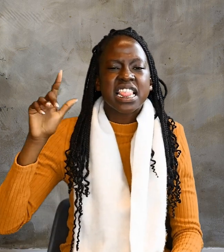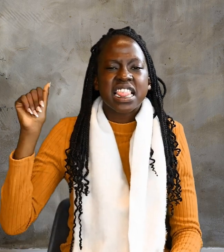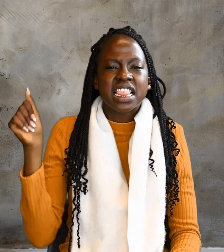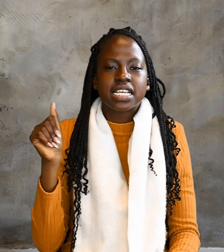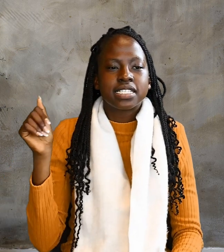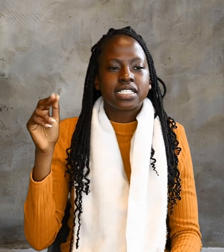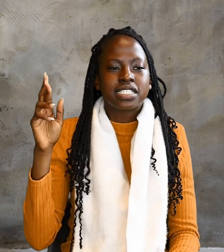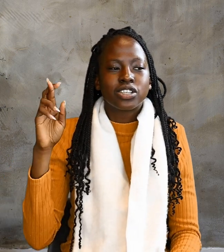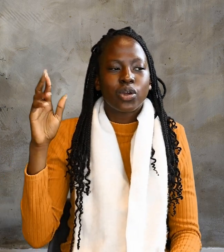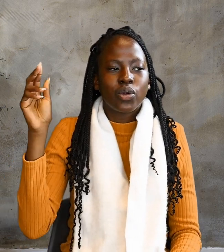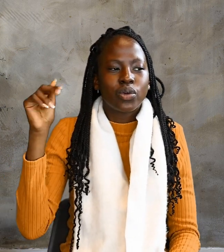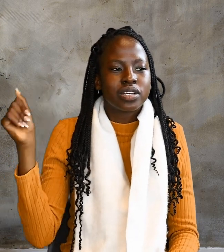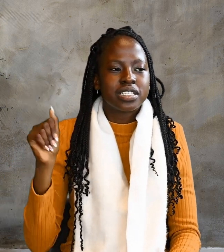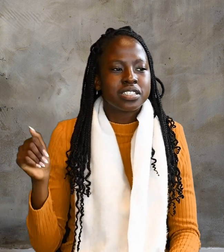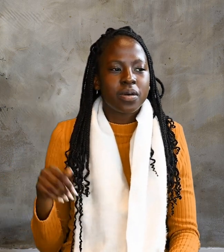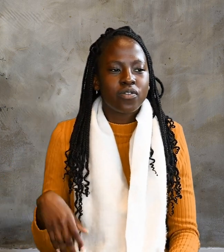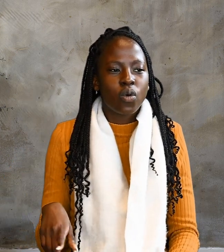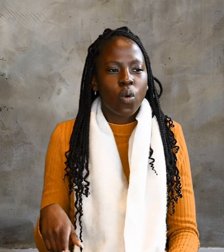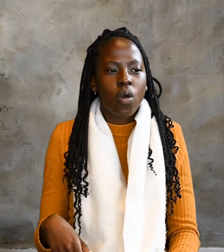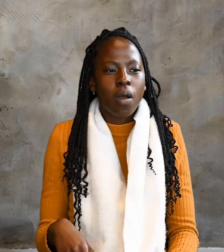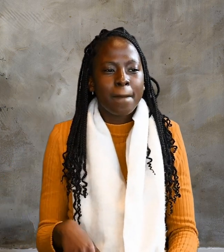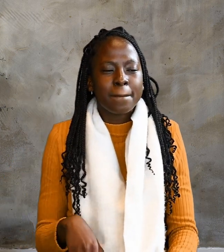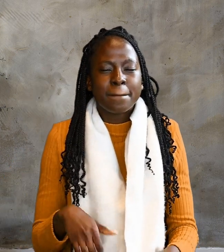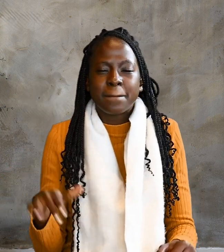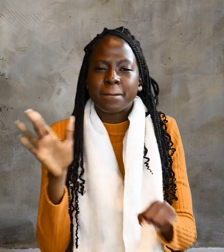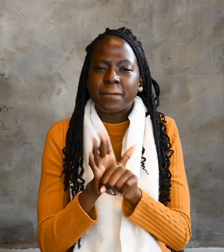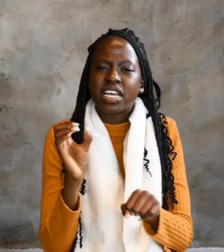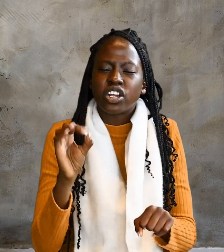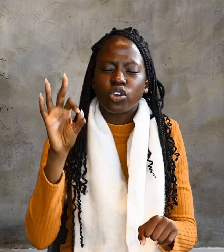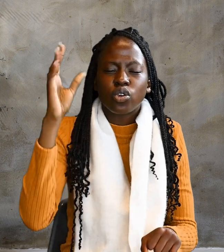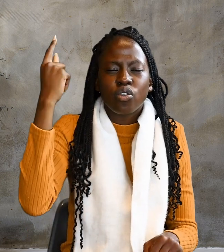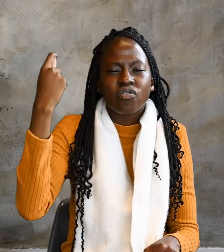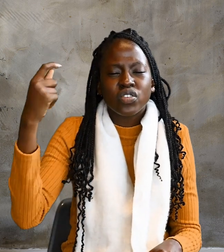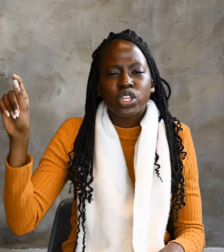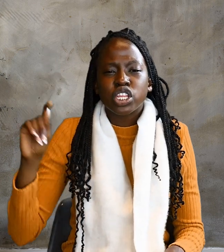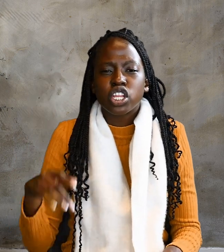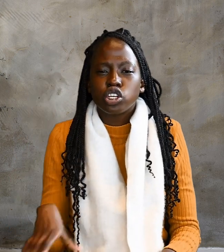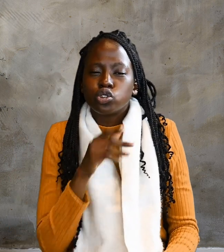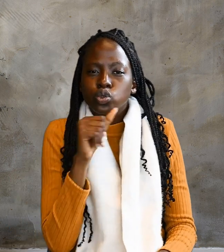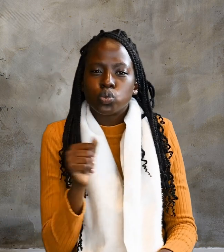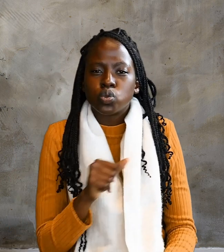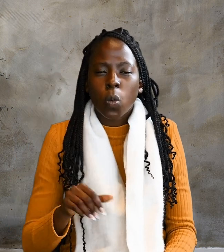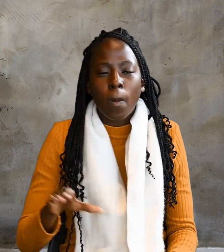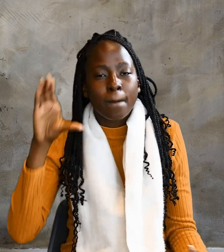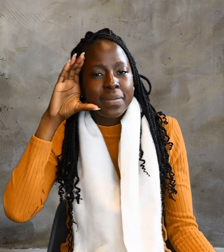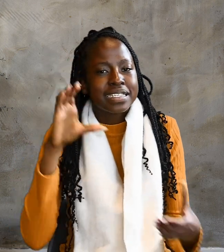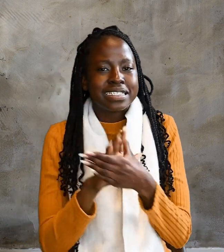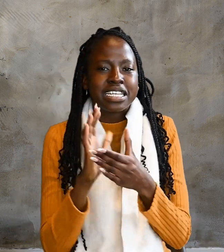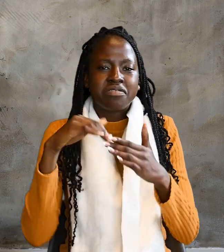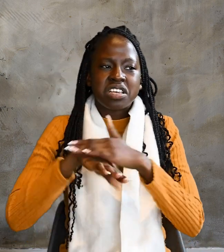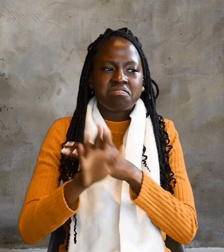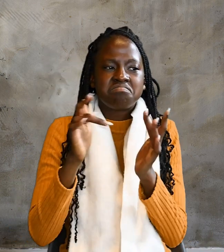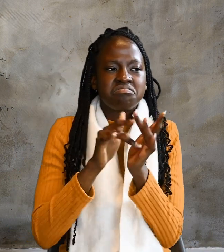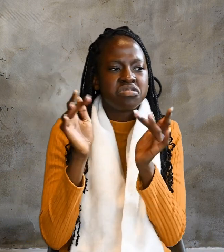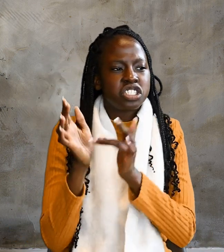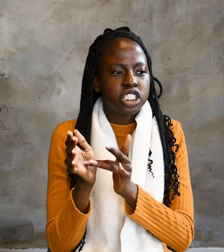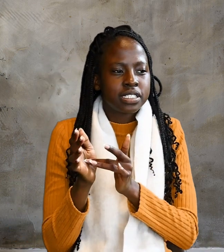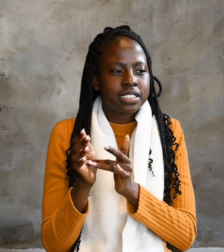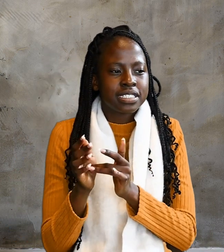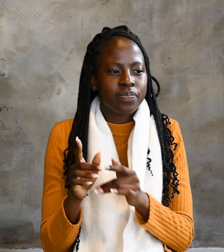many of the Jews were going over to Jesus and believing in him. The next